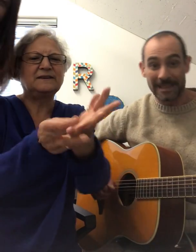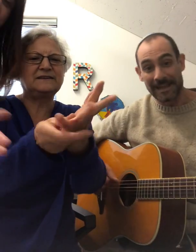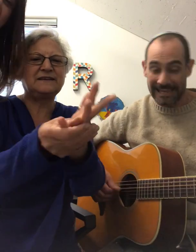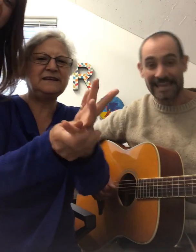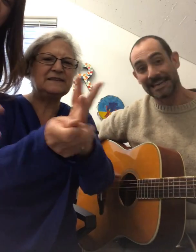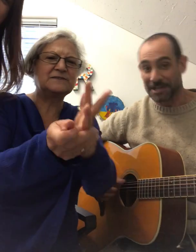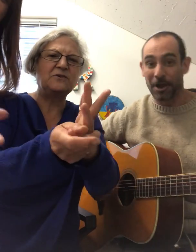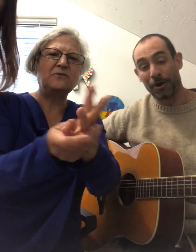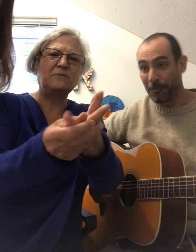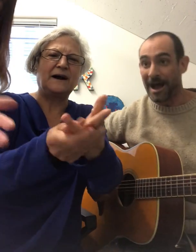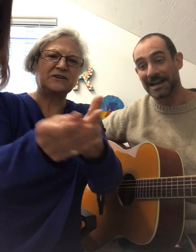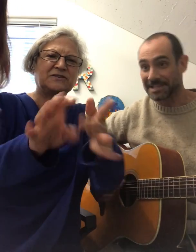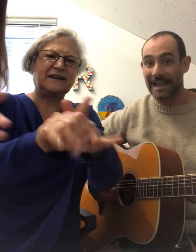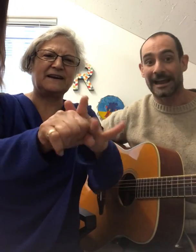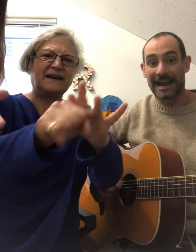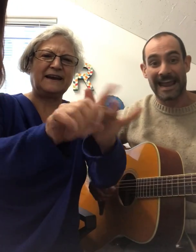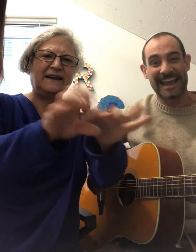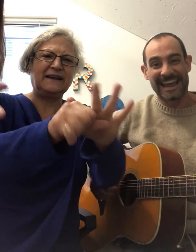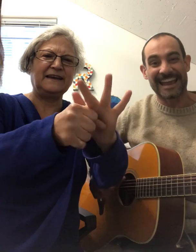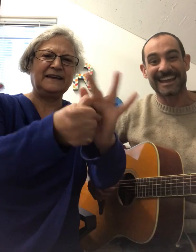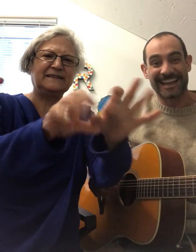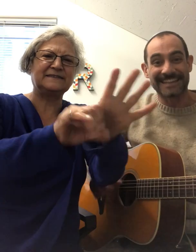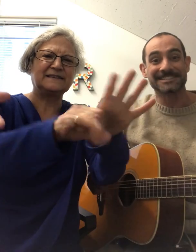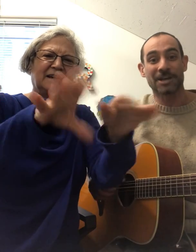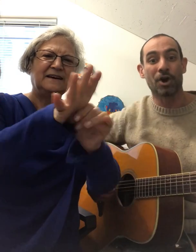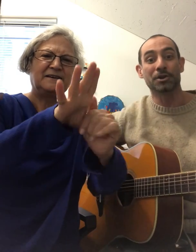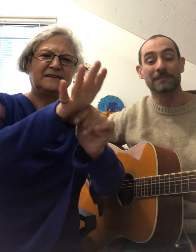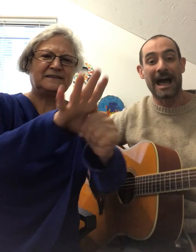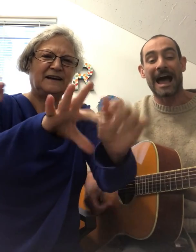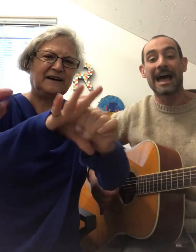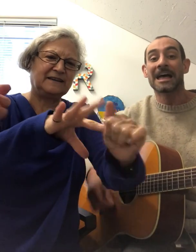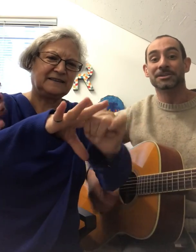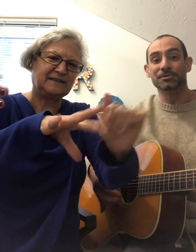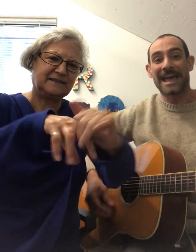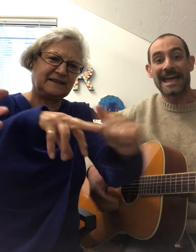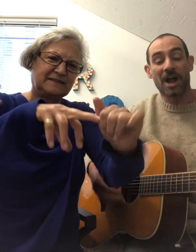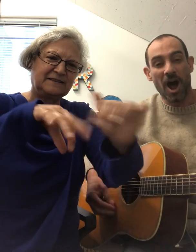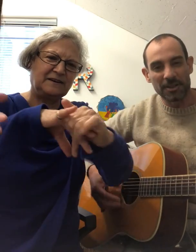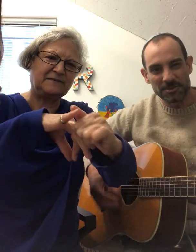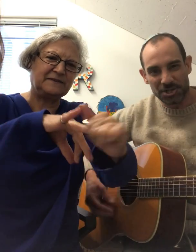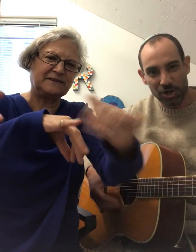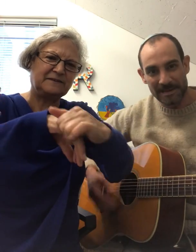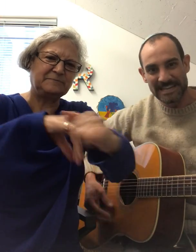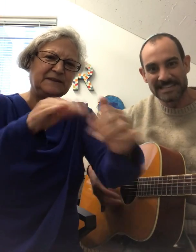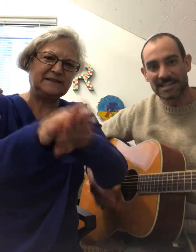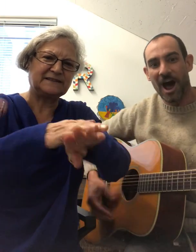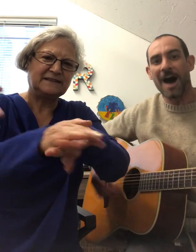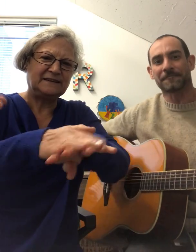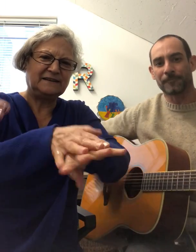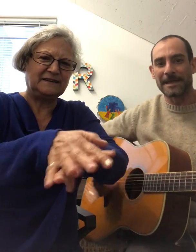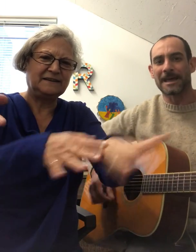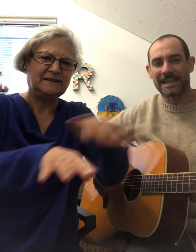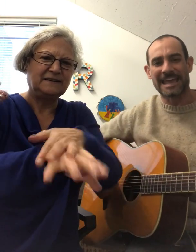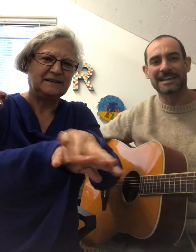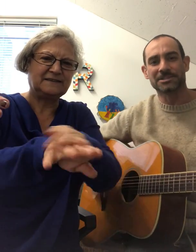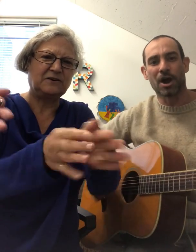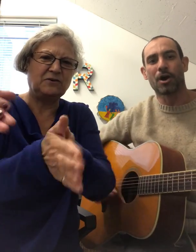when the kids go wash their hands Oh you got to get all those germies When the kids go